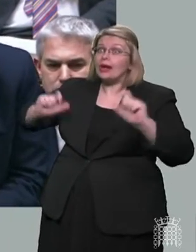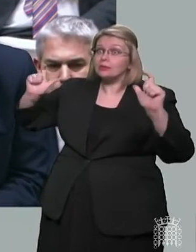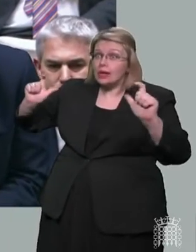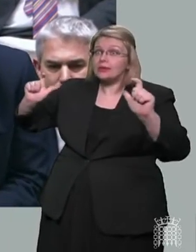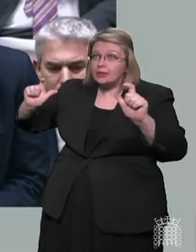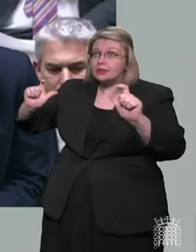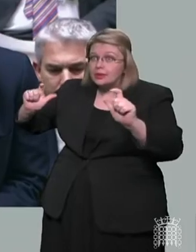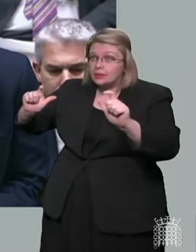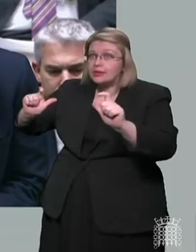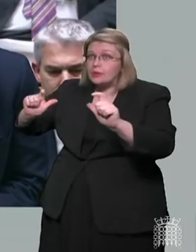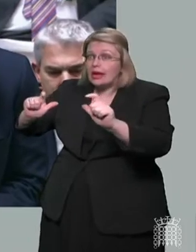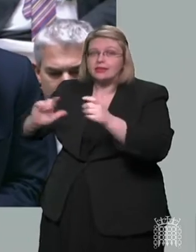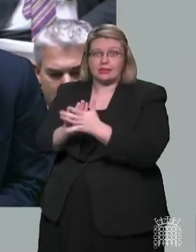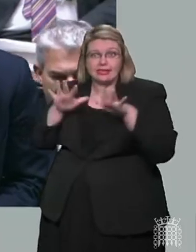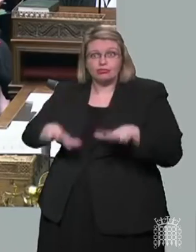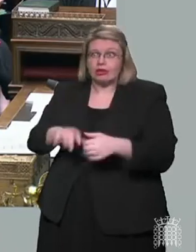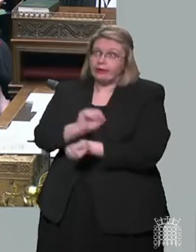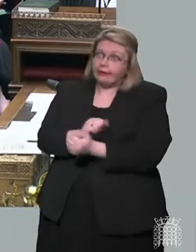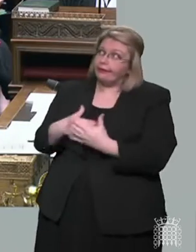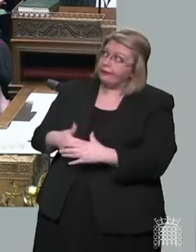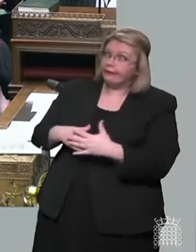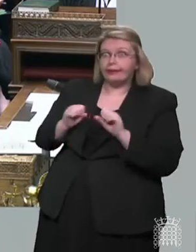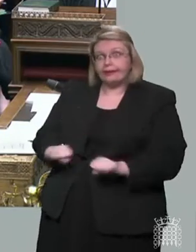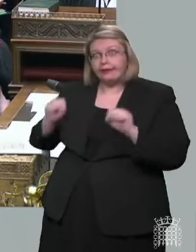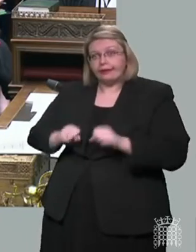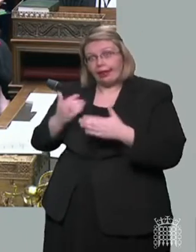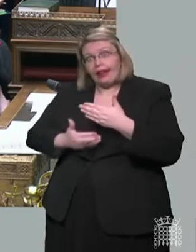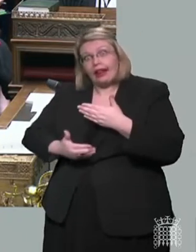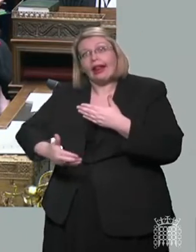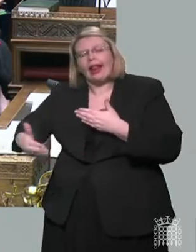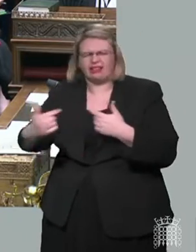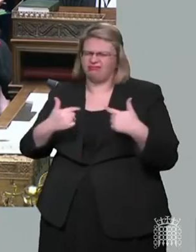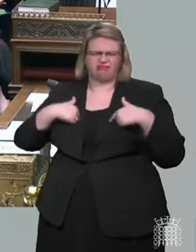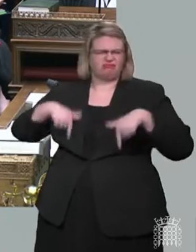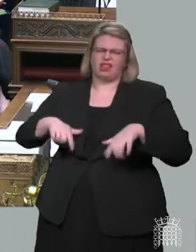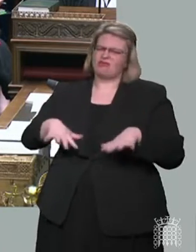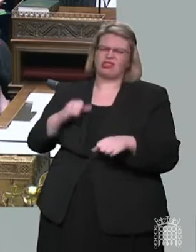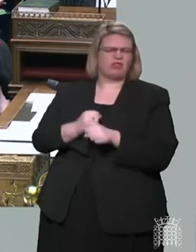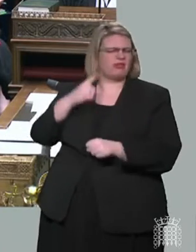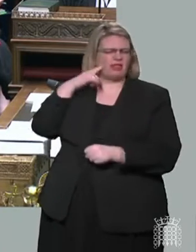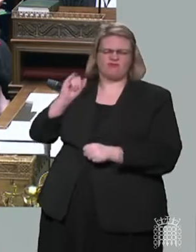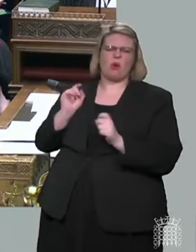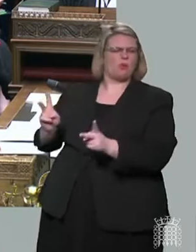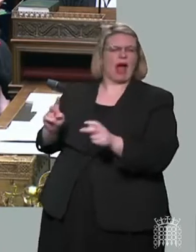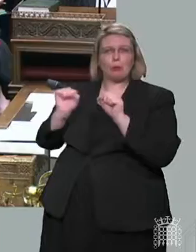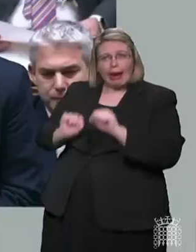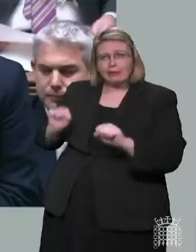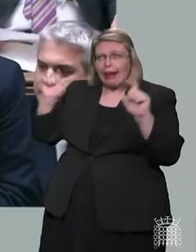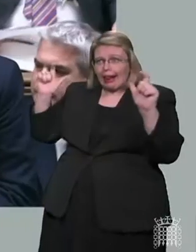the British people for a long time to come. This government does not believe that that is right or necessary.